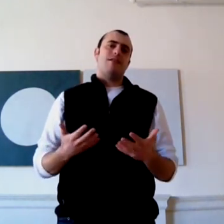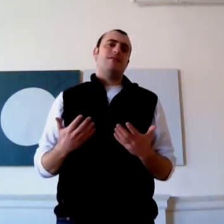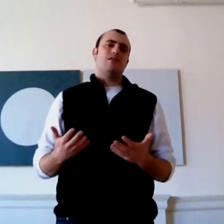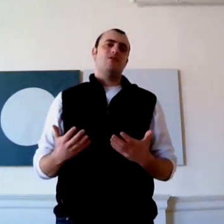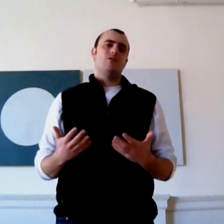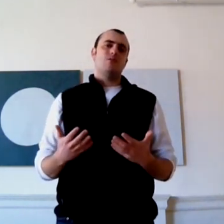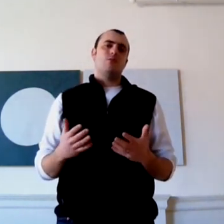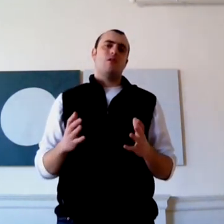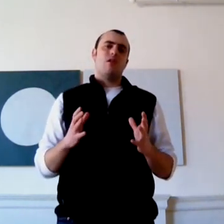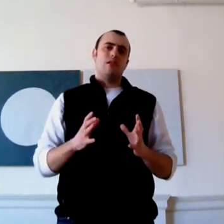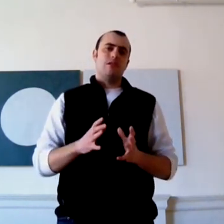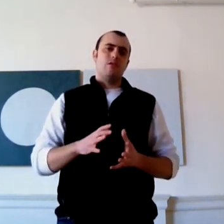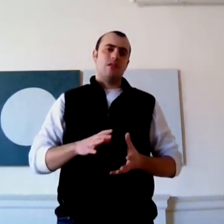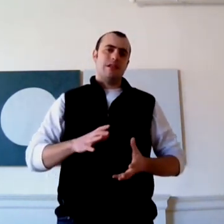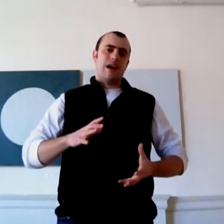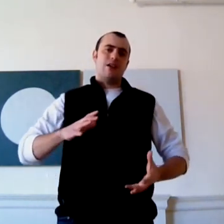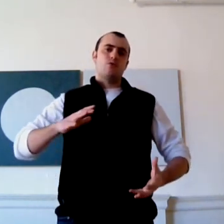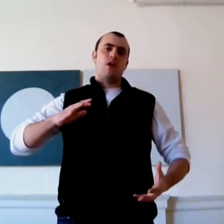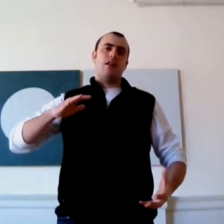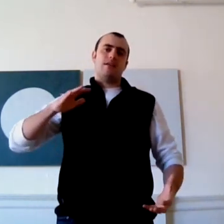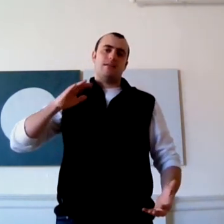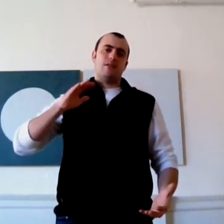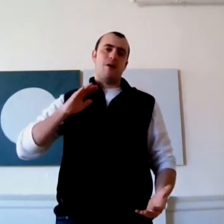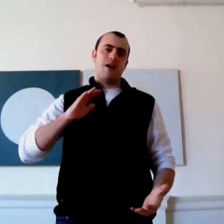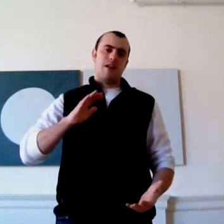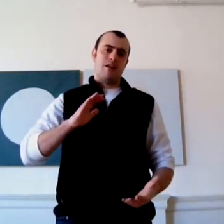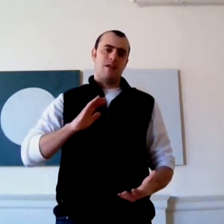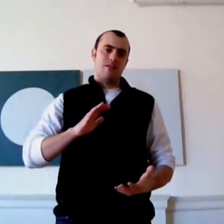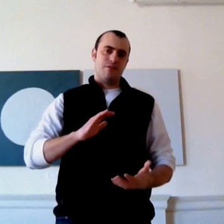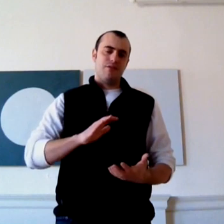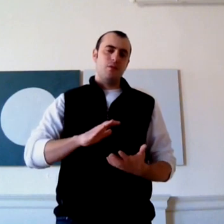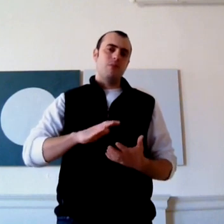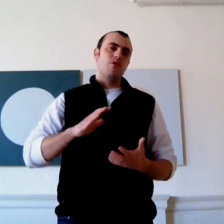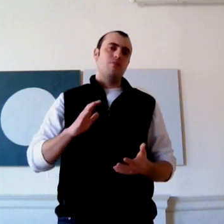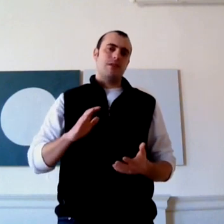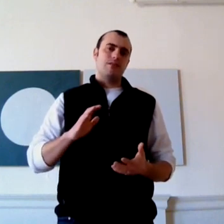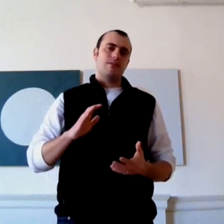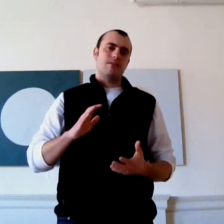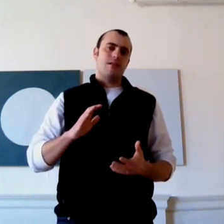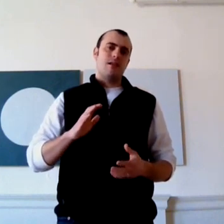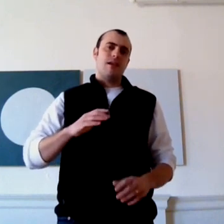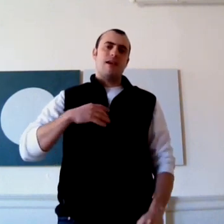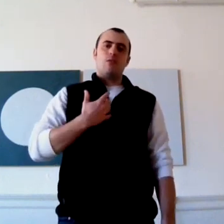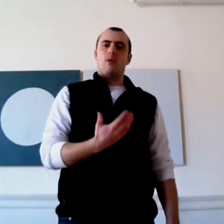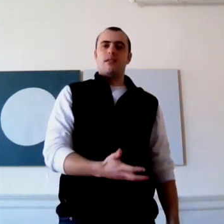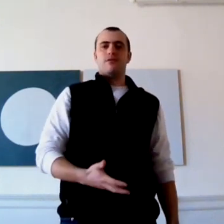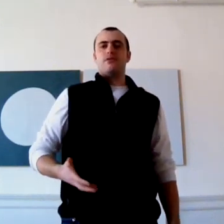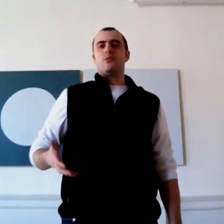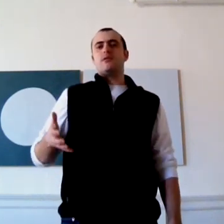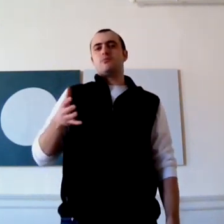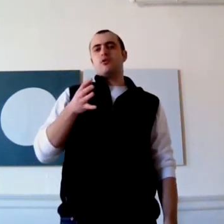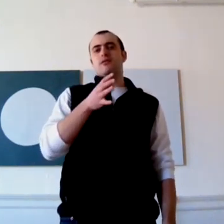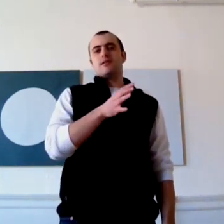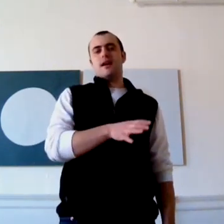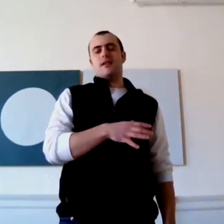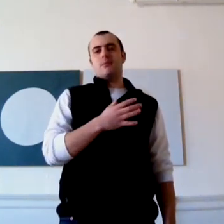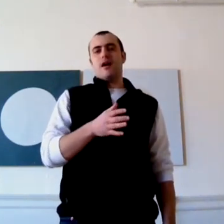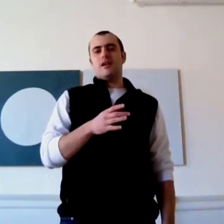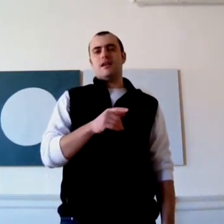attention to are literally the hydraulics in the body, the fluid movements. And the way the fluids move inside the body